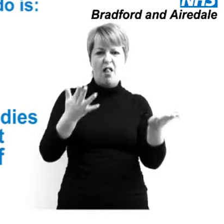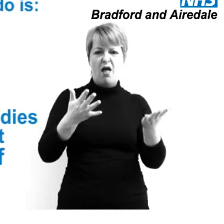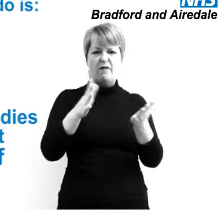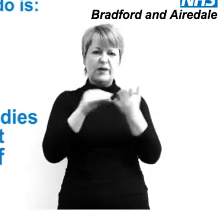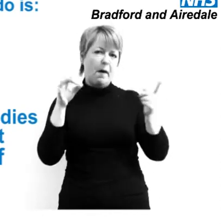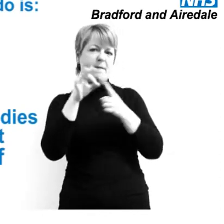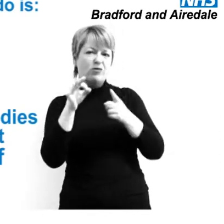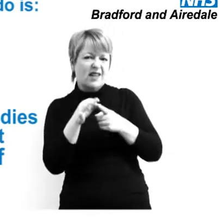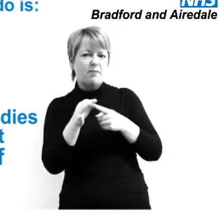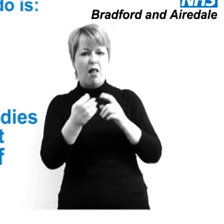plenty of fluids